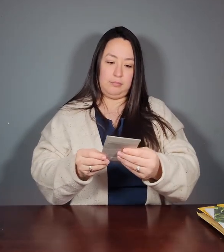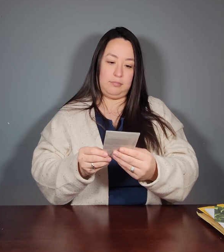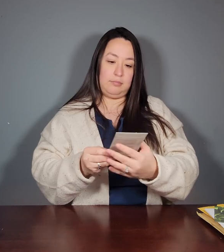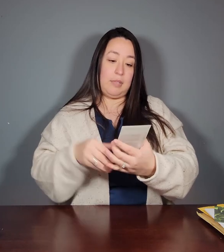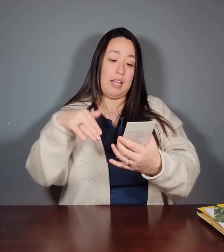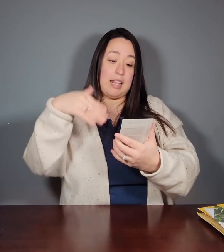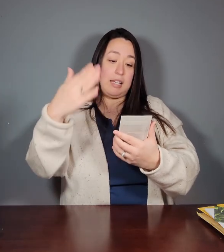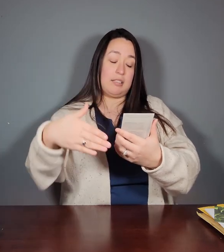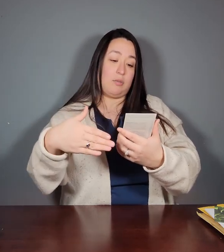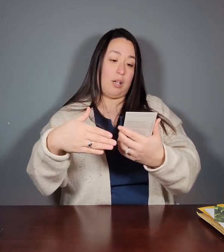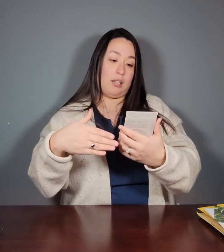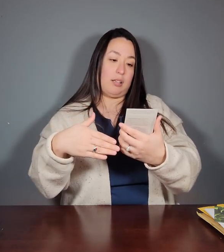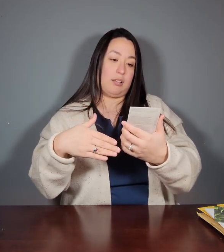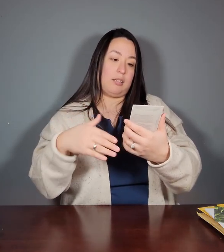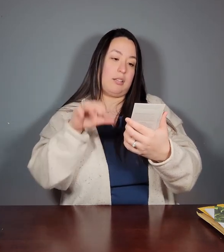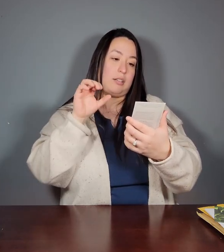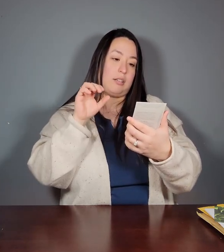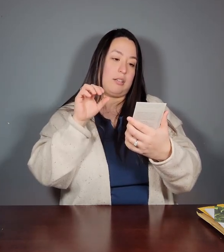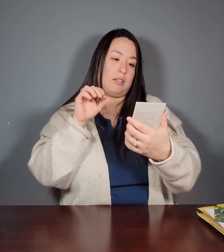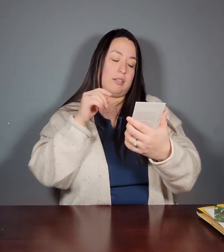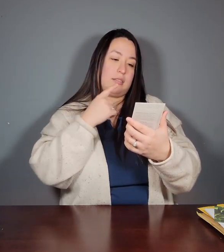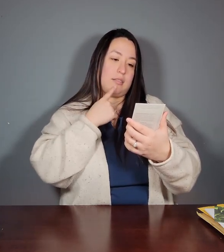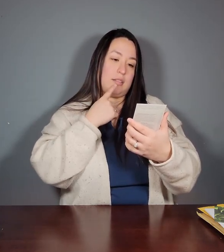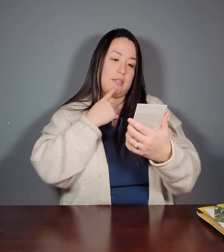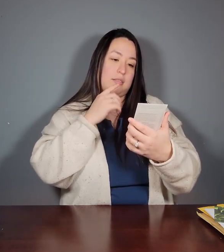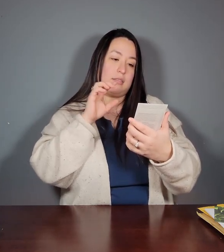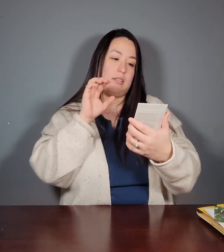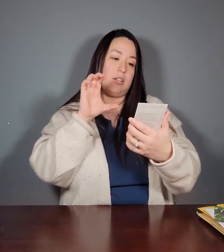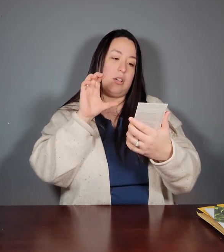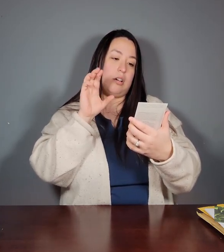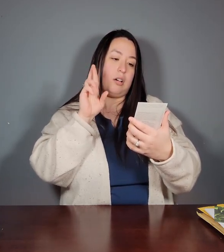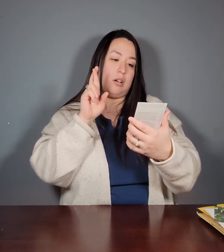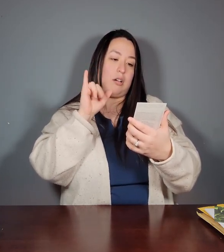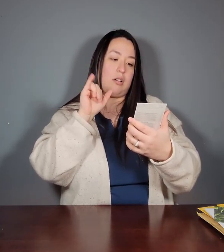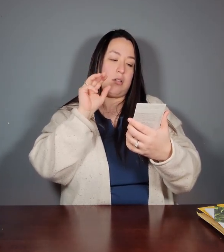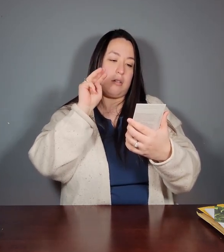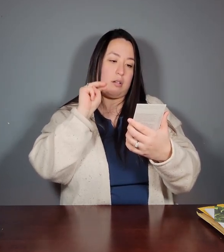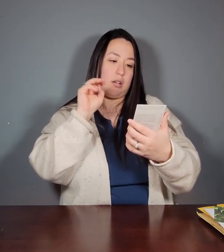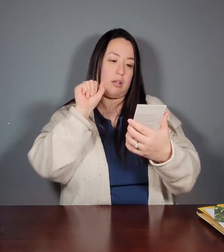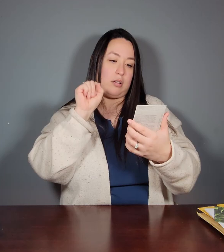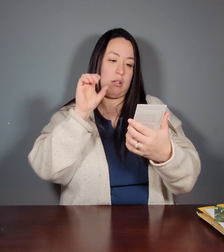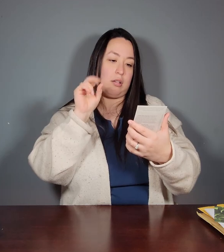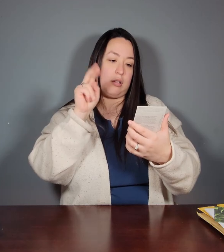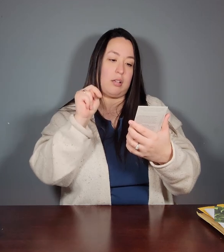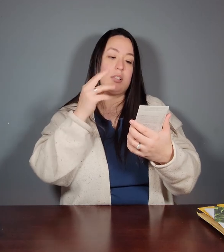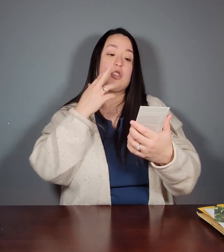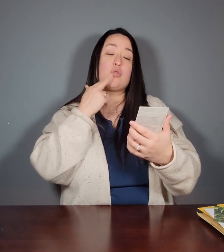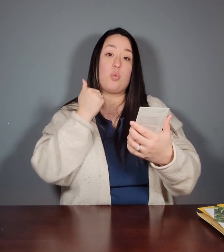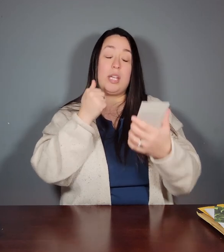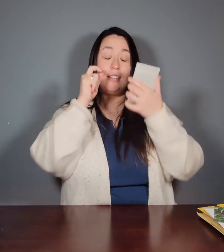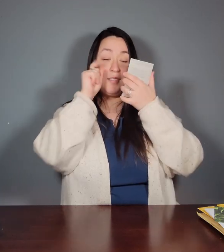The next one, it says crimson, sweet, surprise.